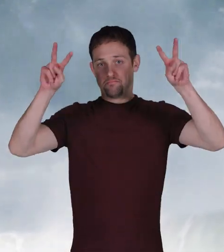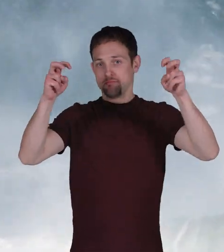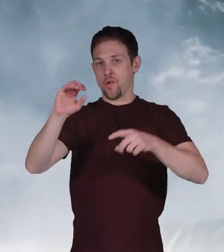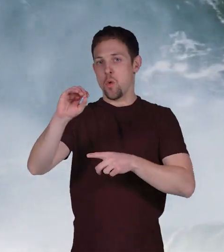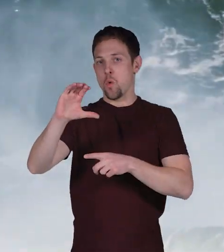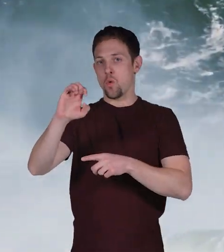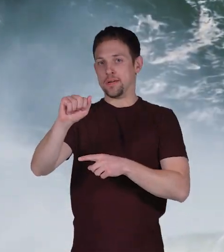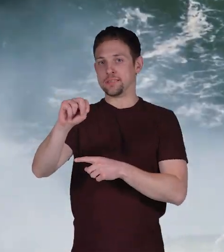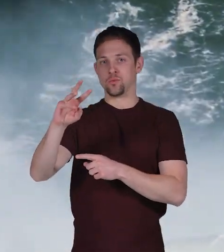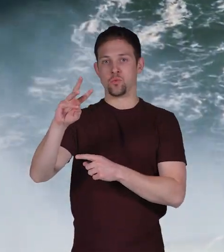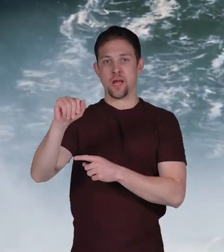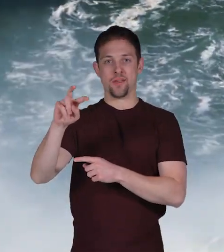Ocean Waves